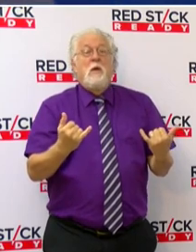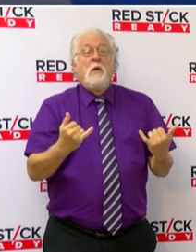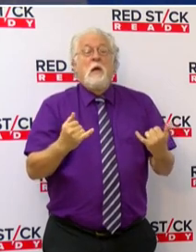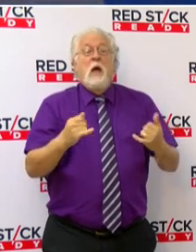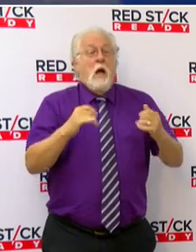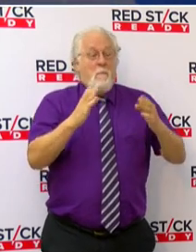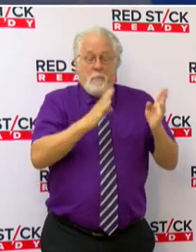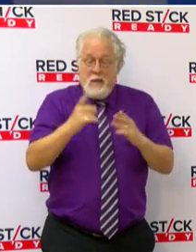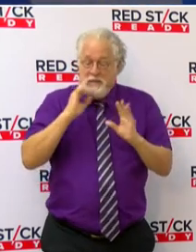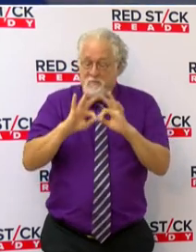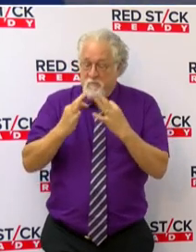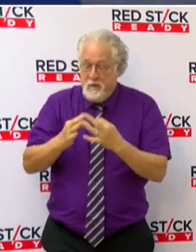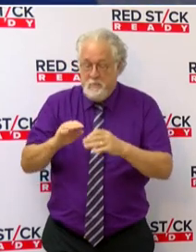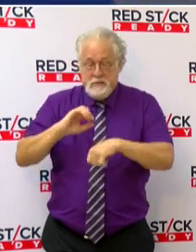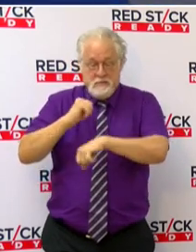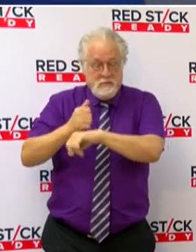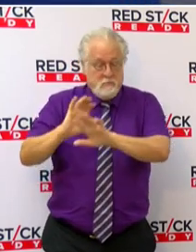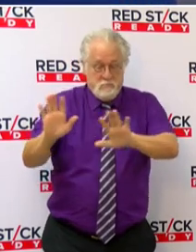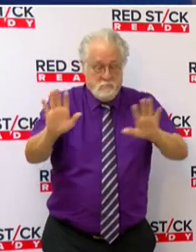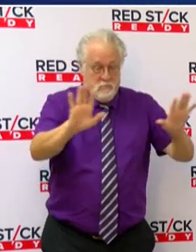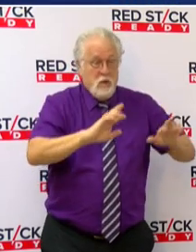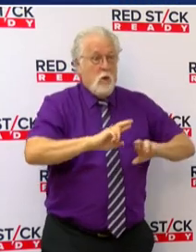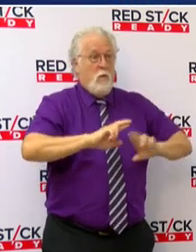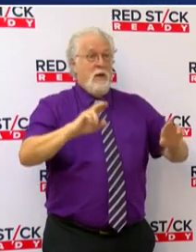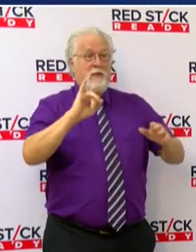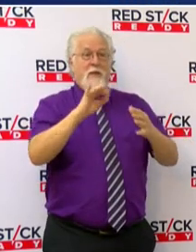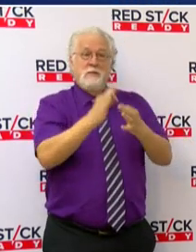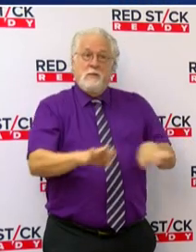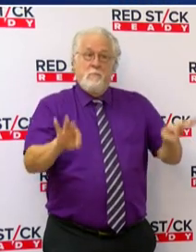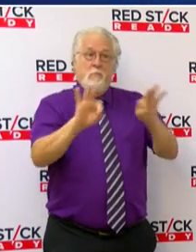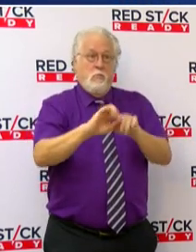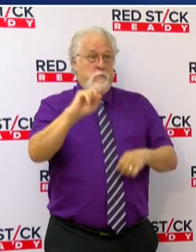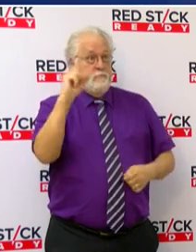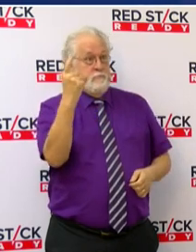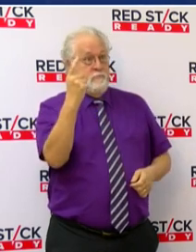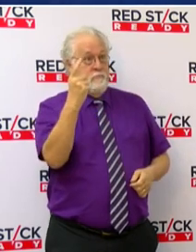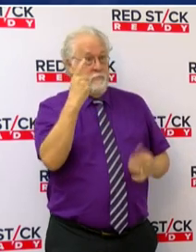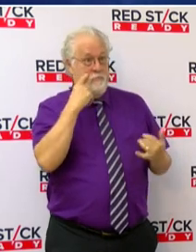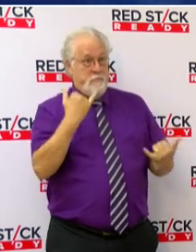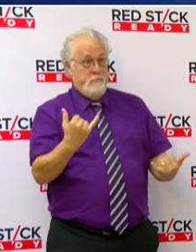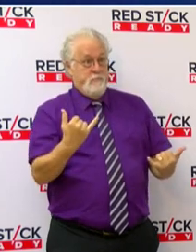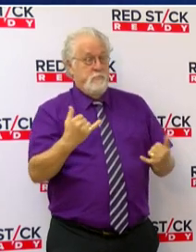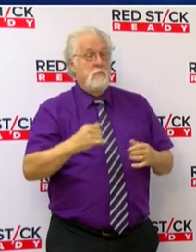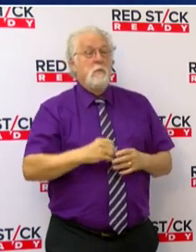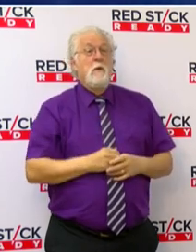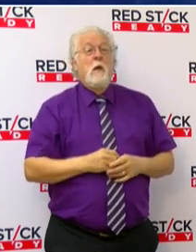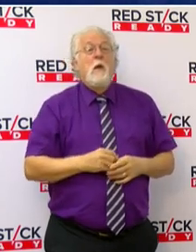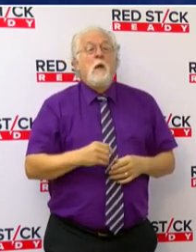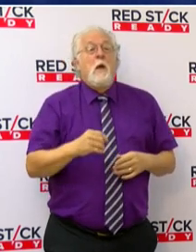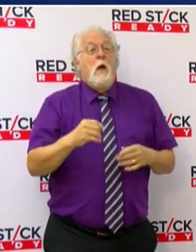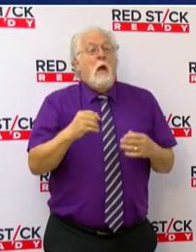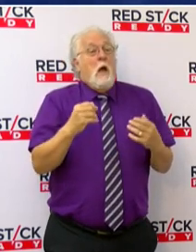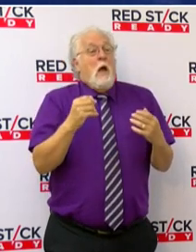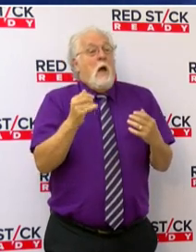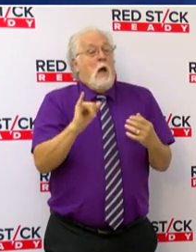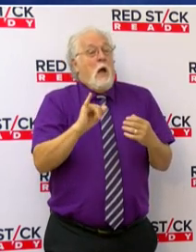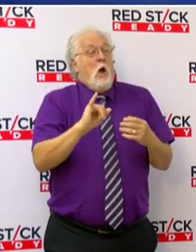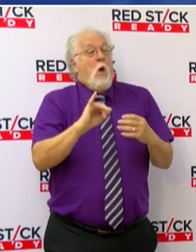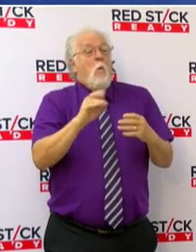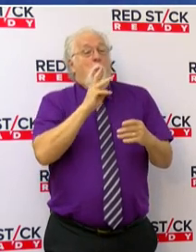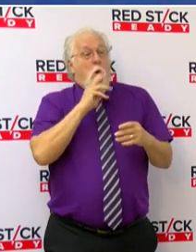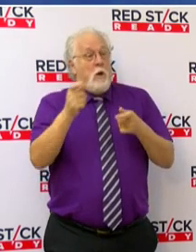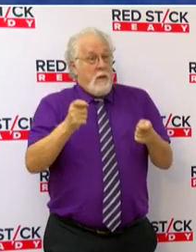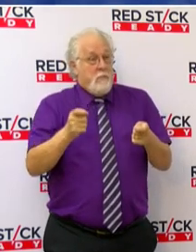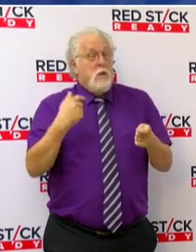your homes and in place should be a priority at this time. In addition to this water management